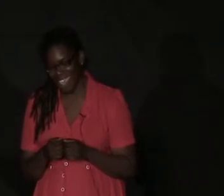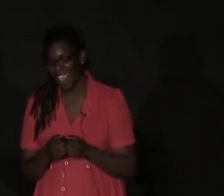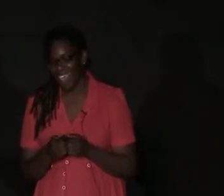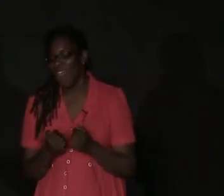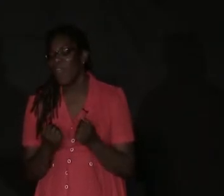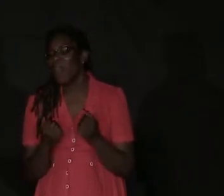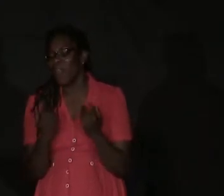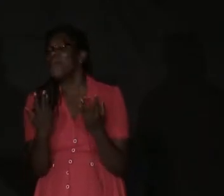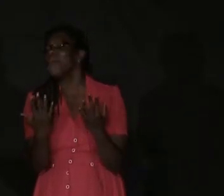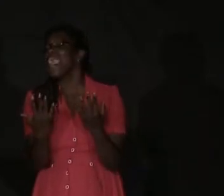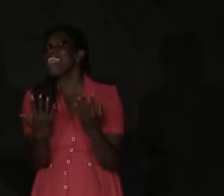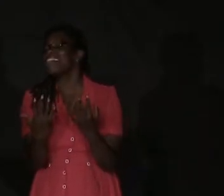Oh, wait.